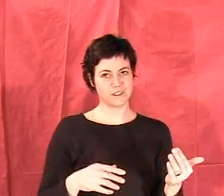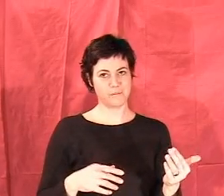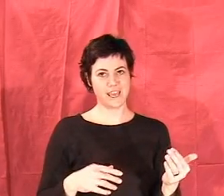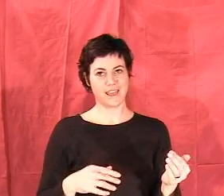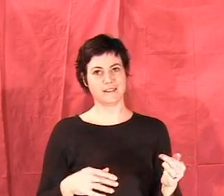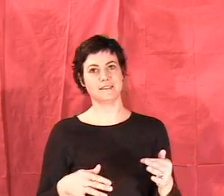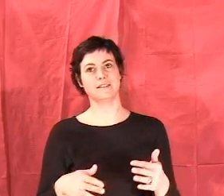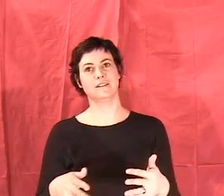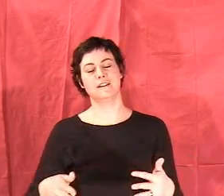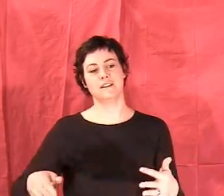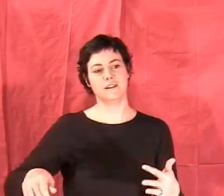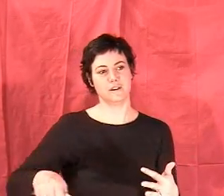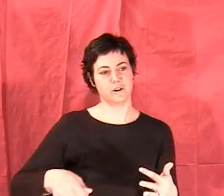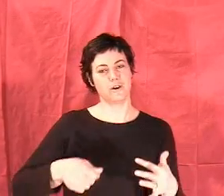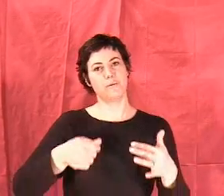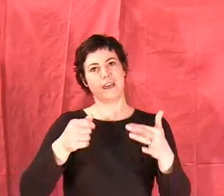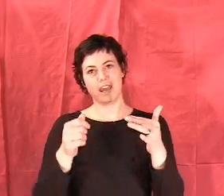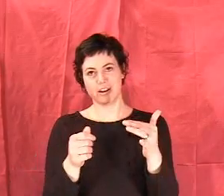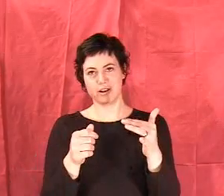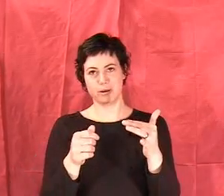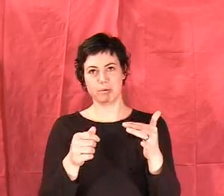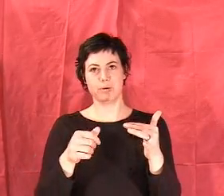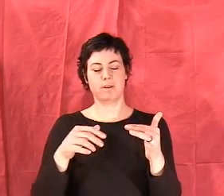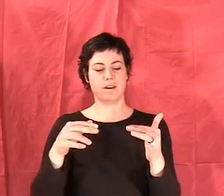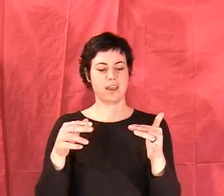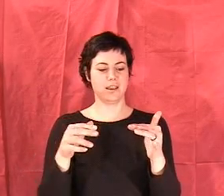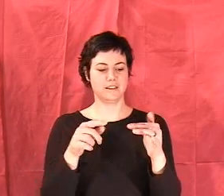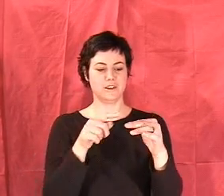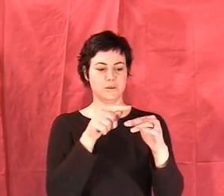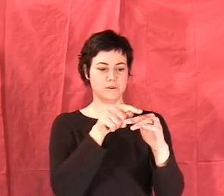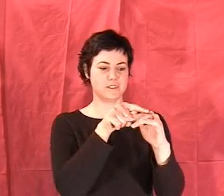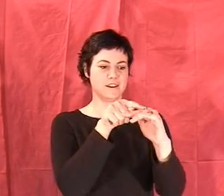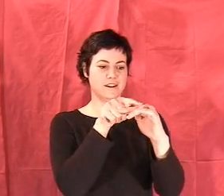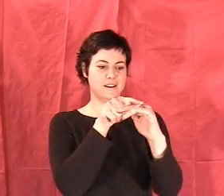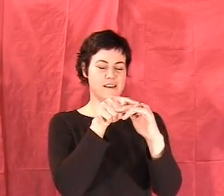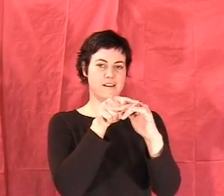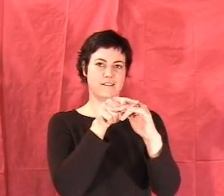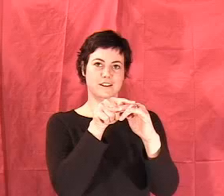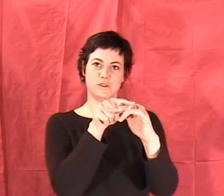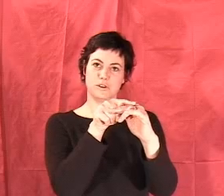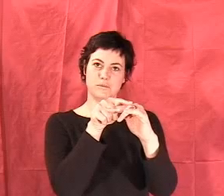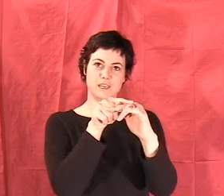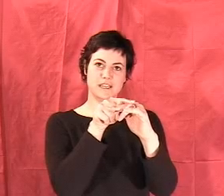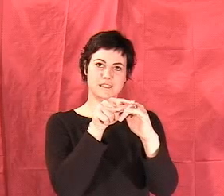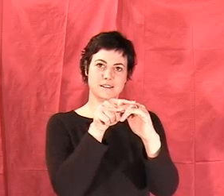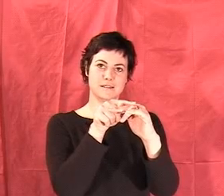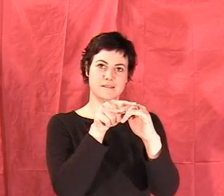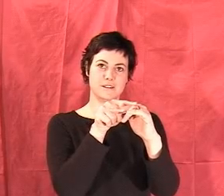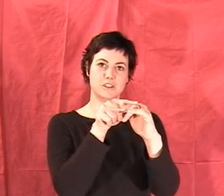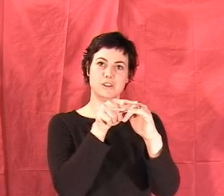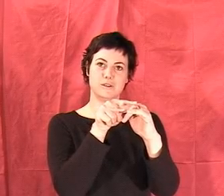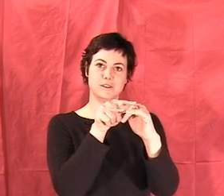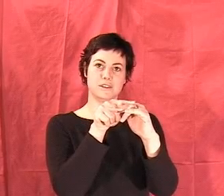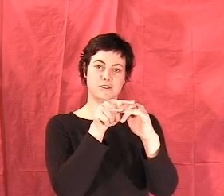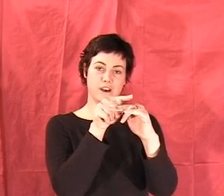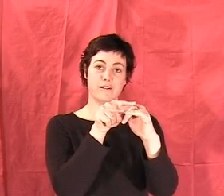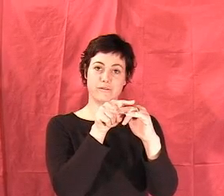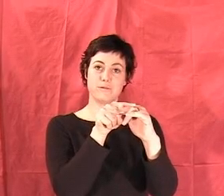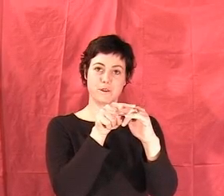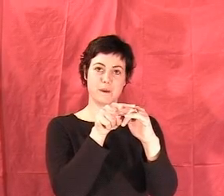to the bangs, you want to comb that hair up and use the shorter piece that you used, you just from the